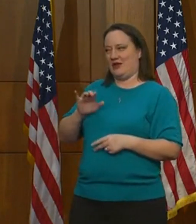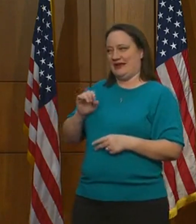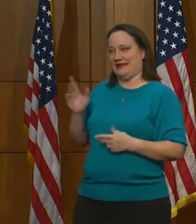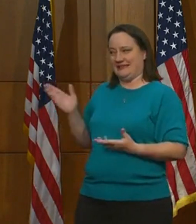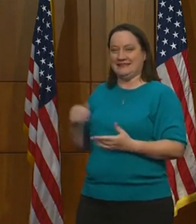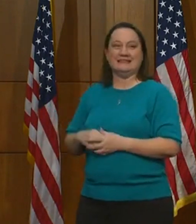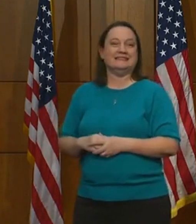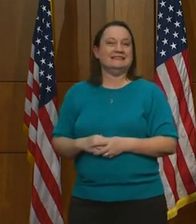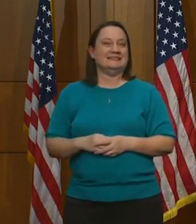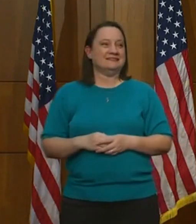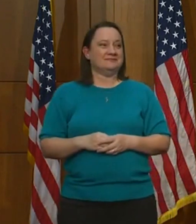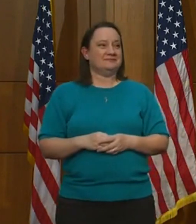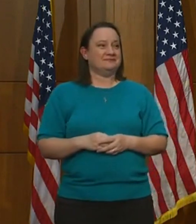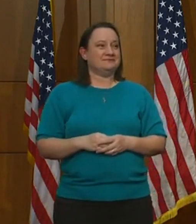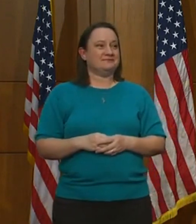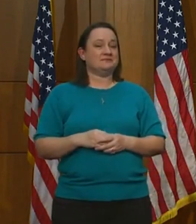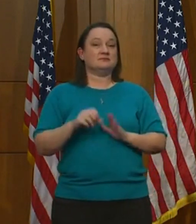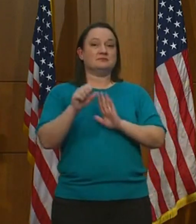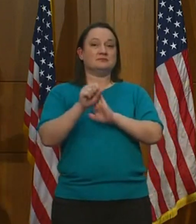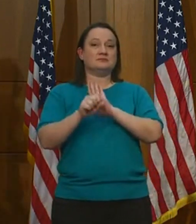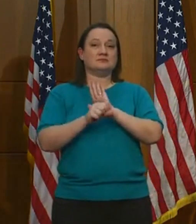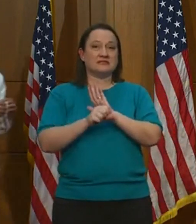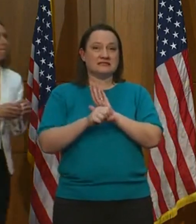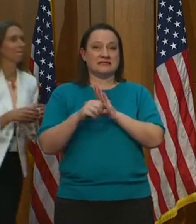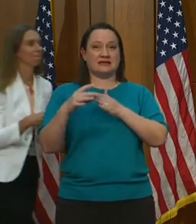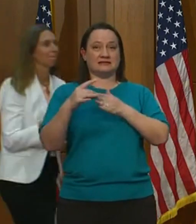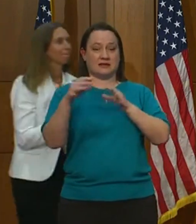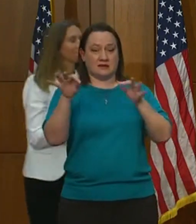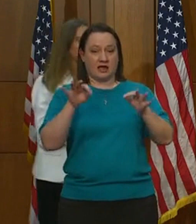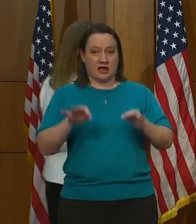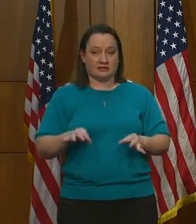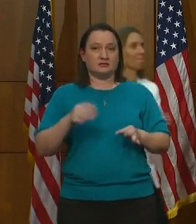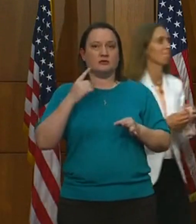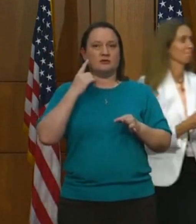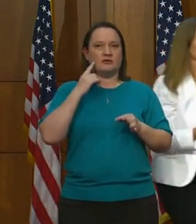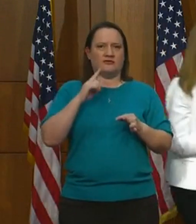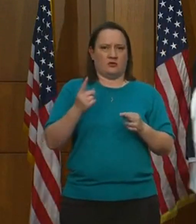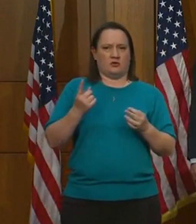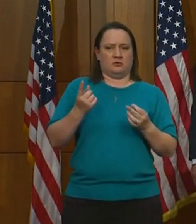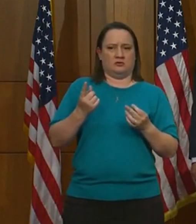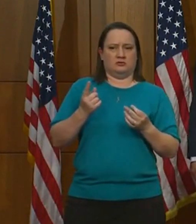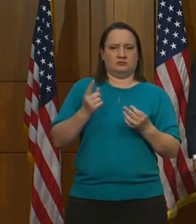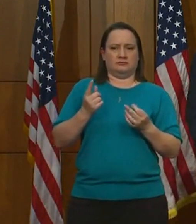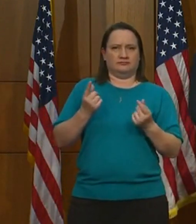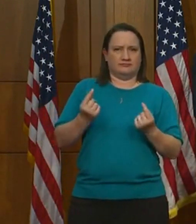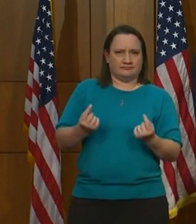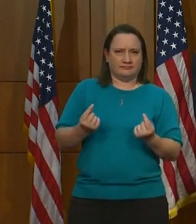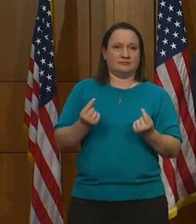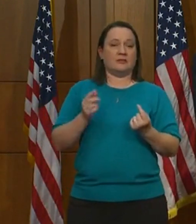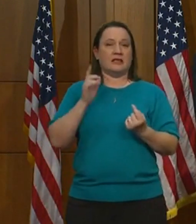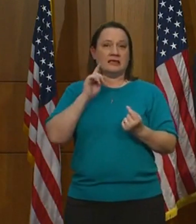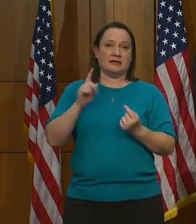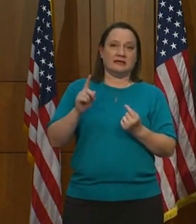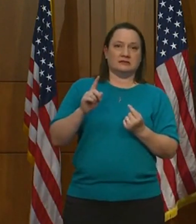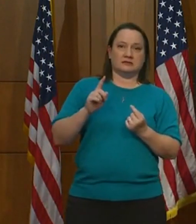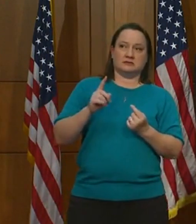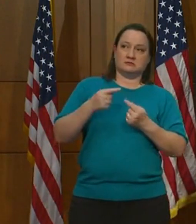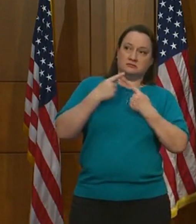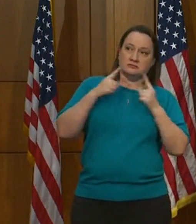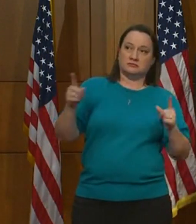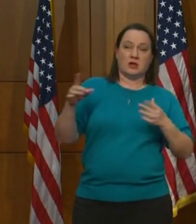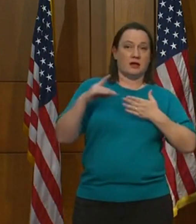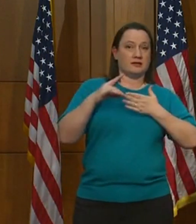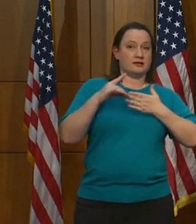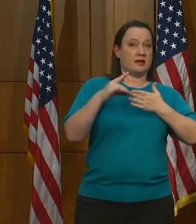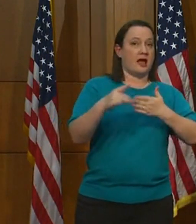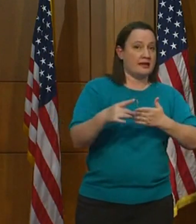I was wondering how the state's guidance is going to be implemented. Like, it's framed as guidance. But I'm wondering, you